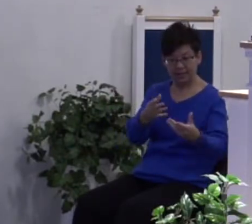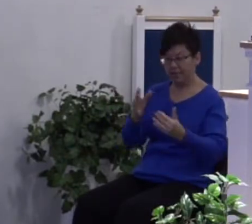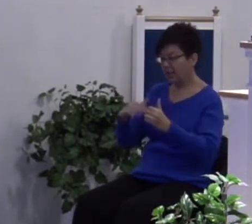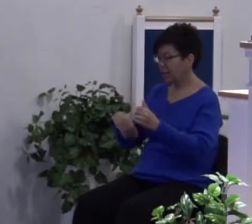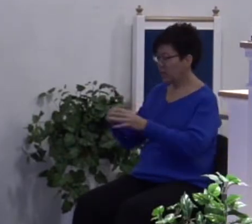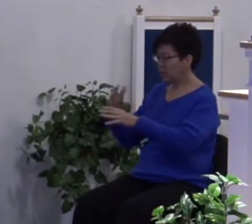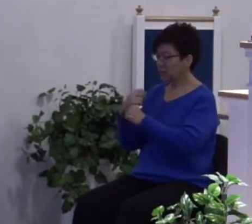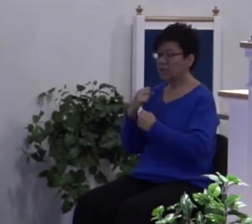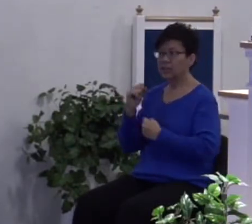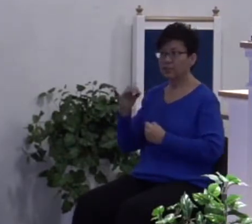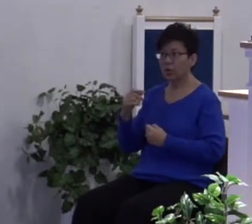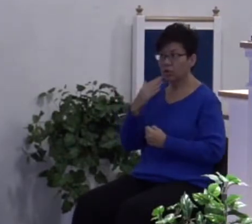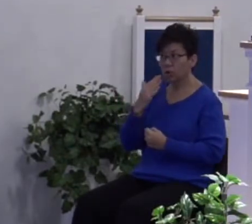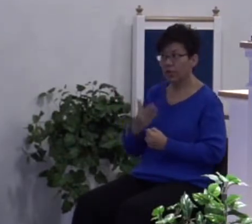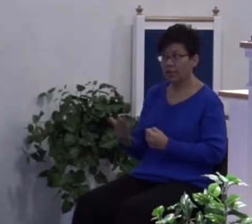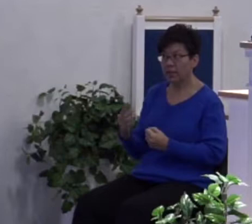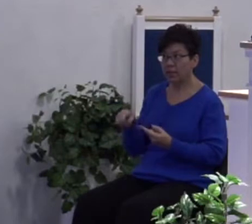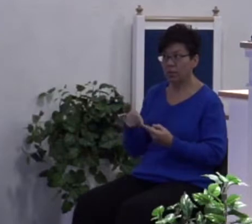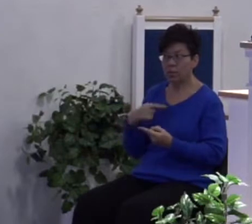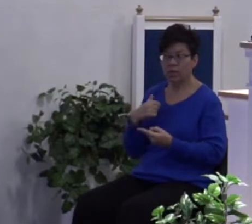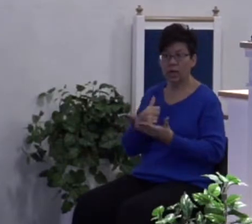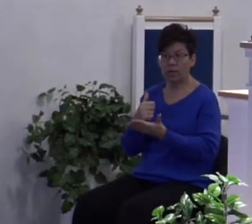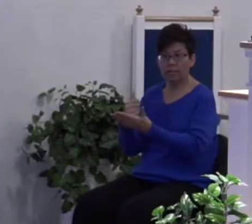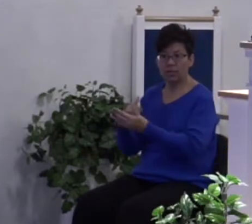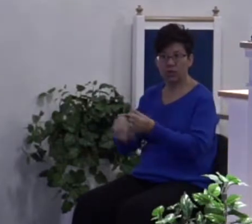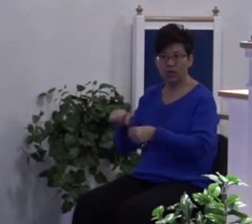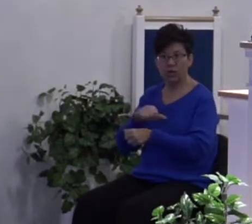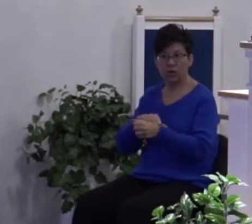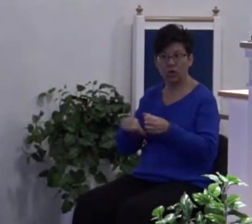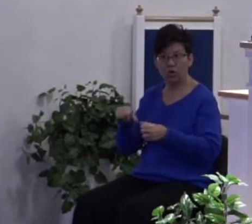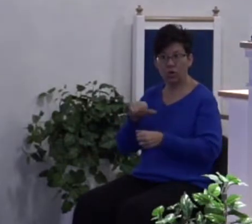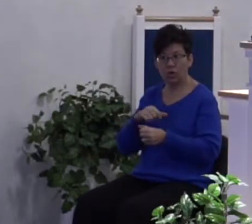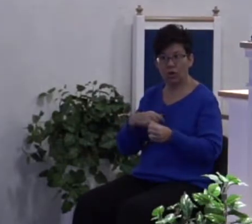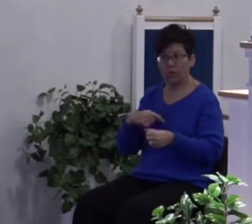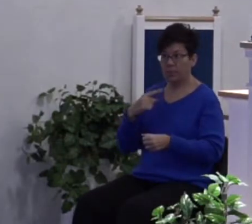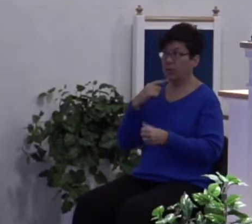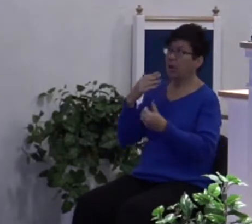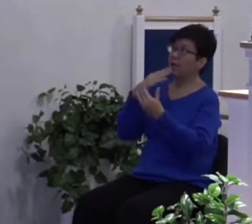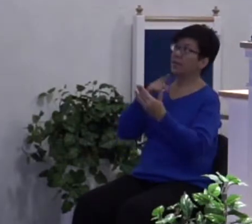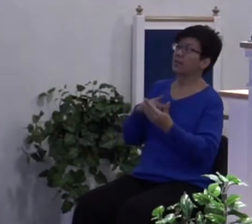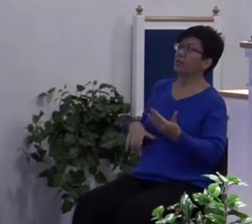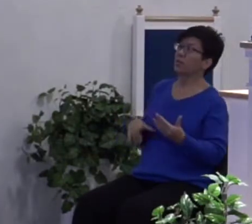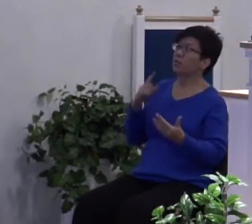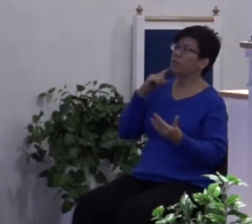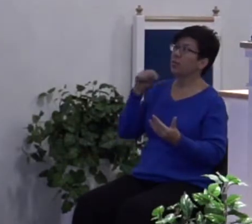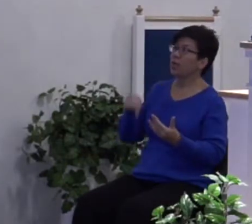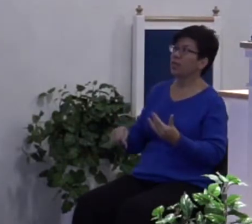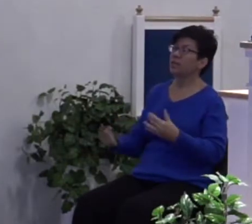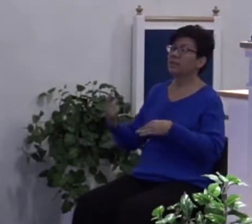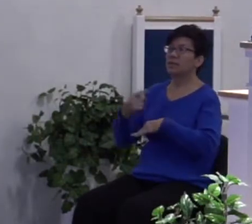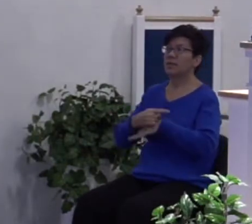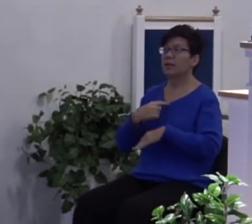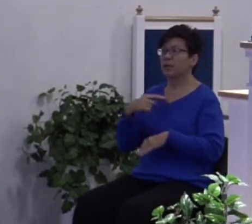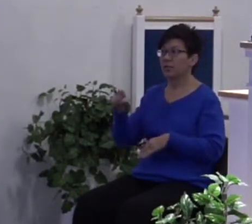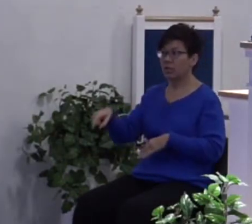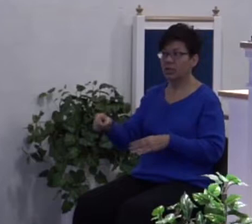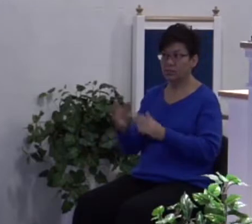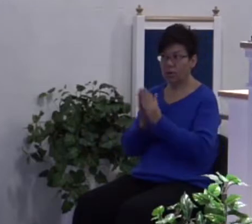So it's a good thing when we help each other out. And I thank the Lord for this day. I need your prayers. Pray for my